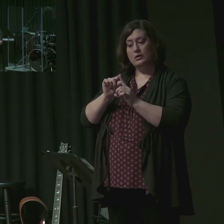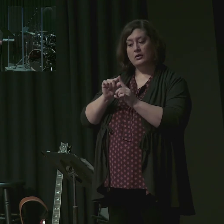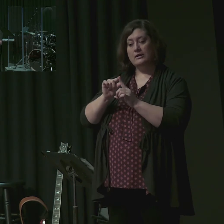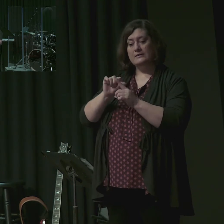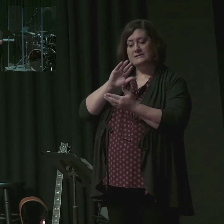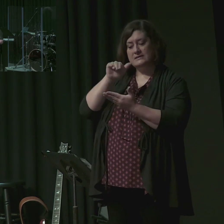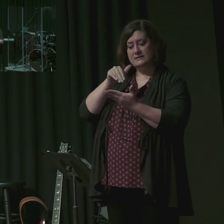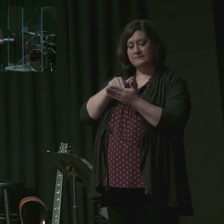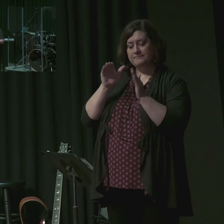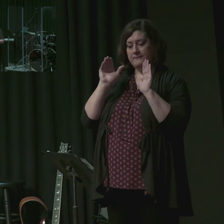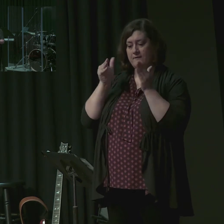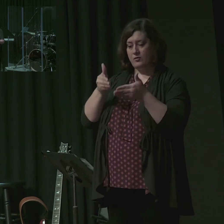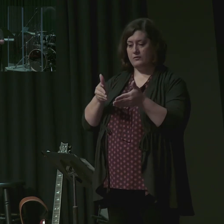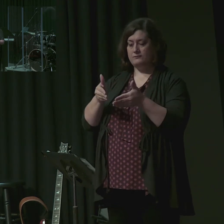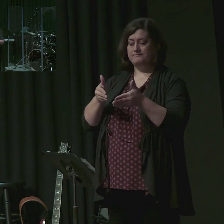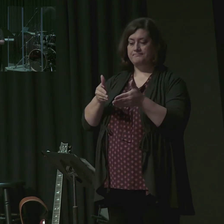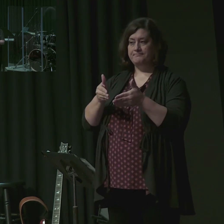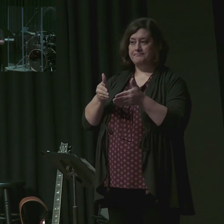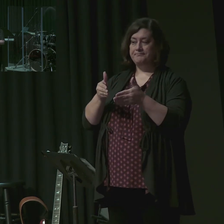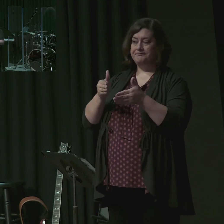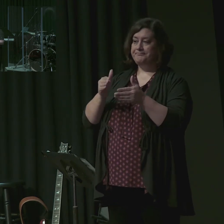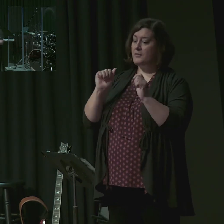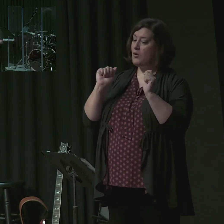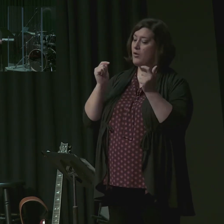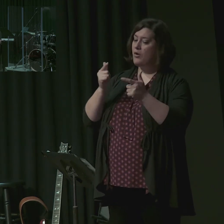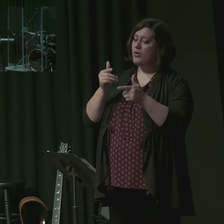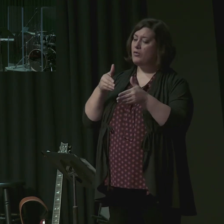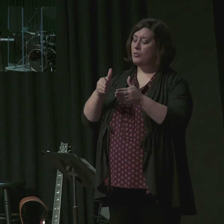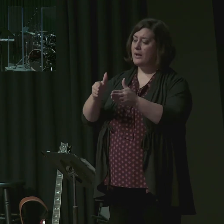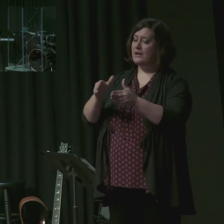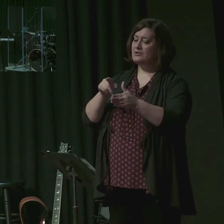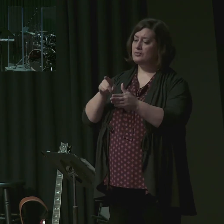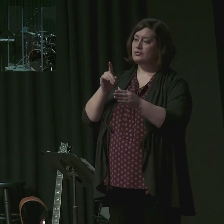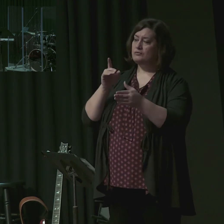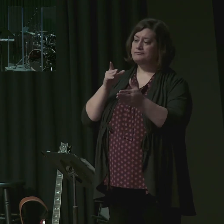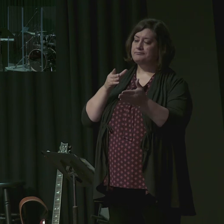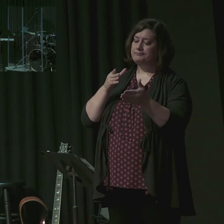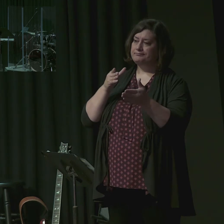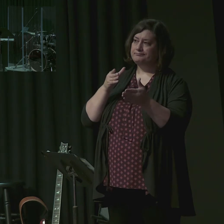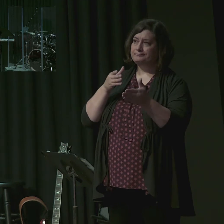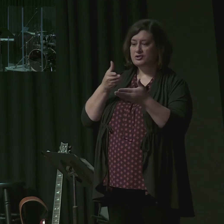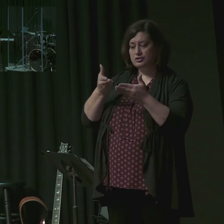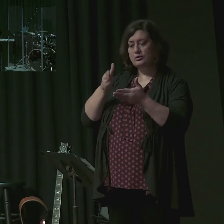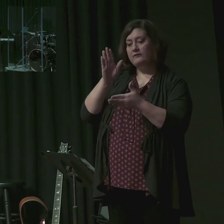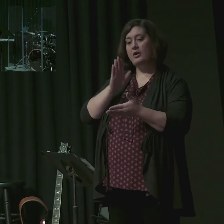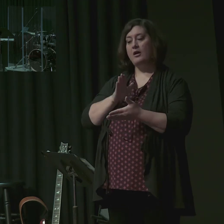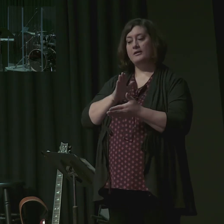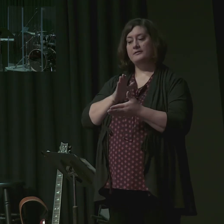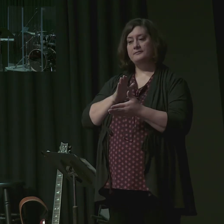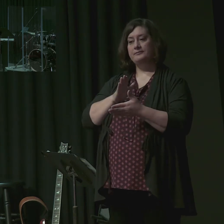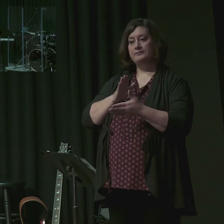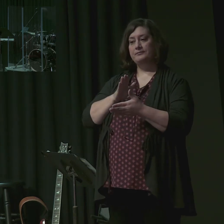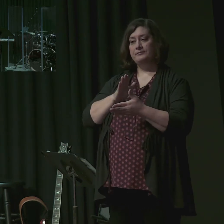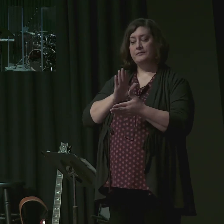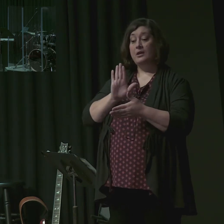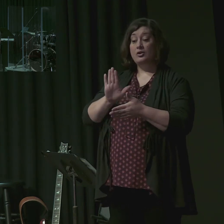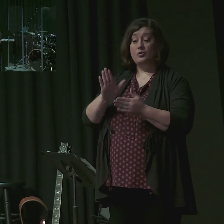In all the ways you minister, in all the ways you serve God through his Word, this charge, though